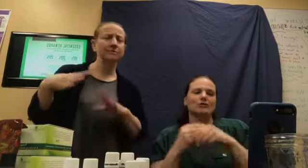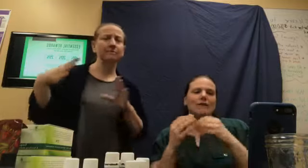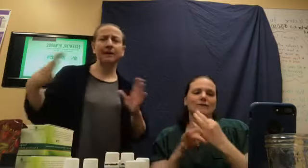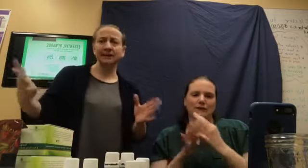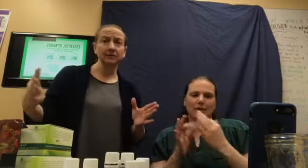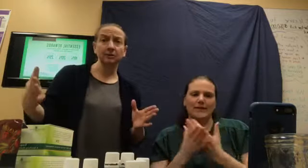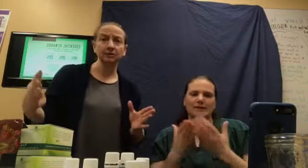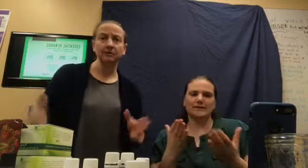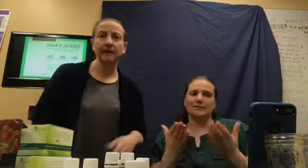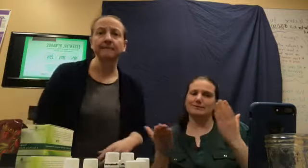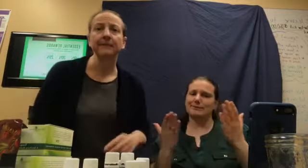might as well do that.